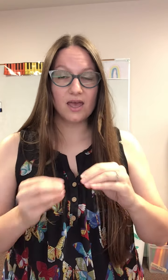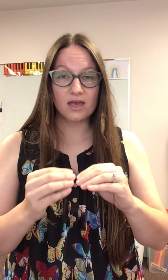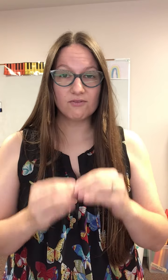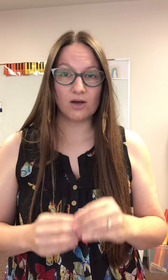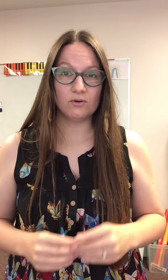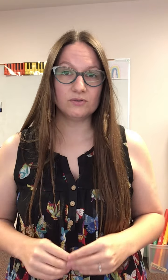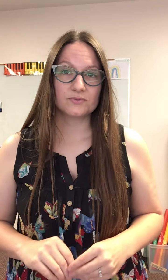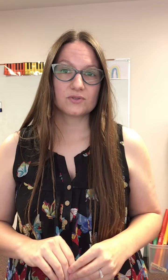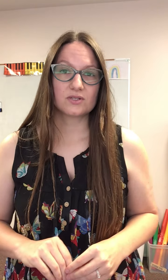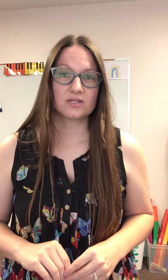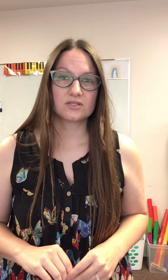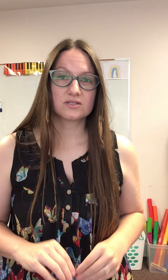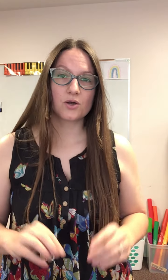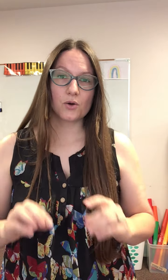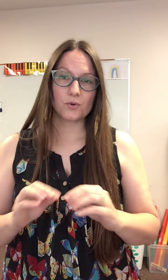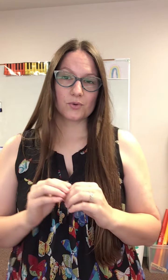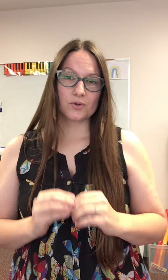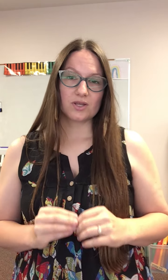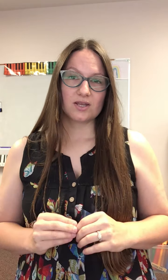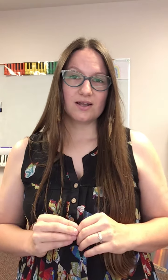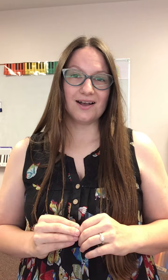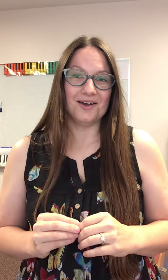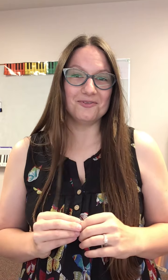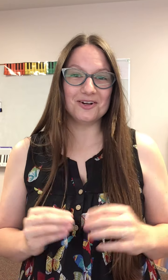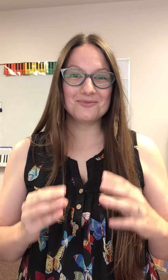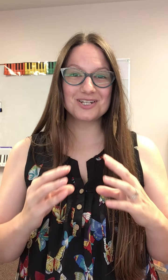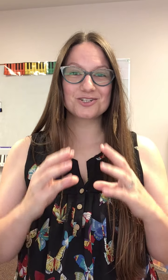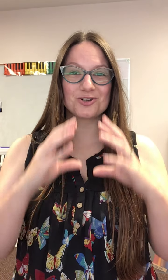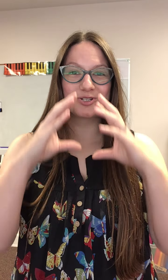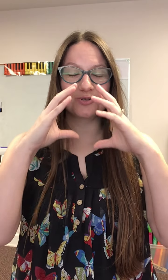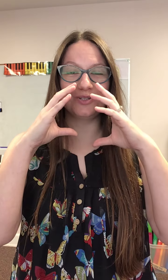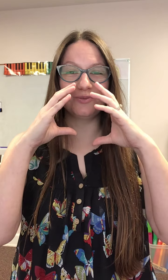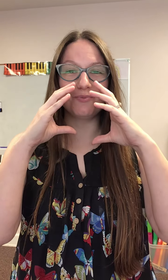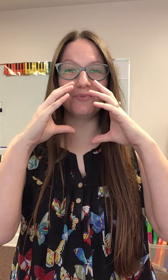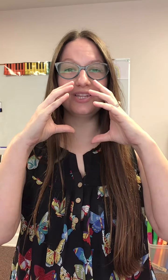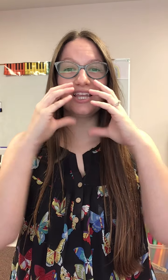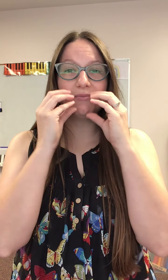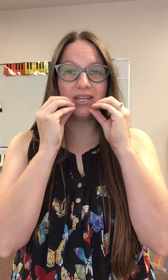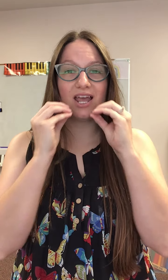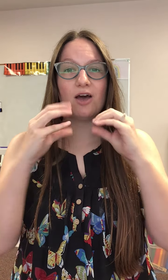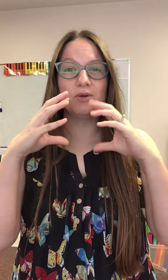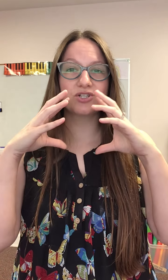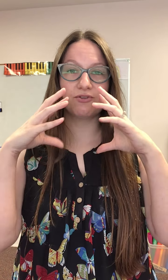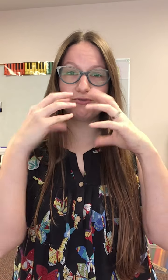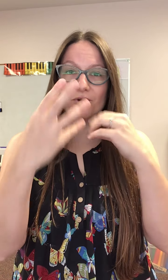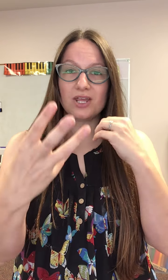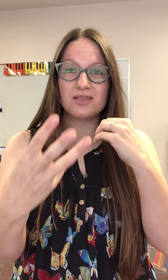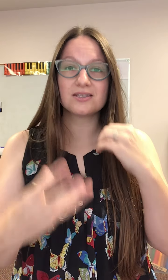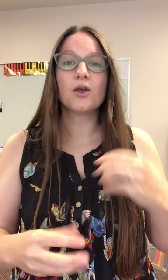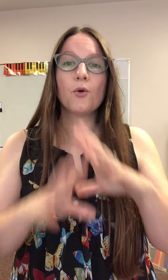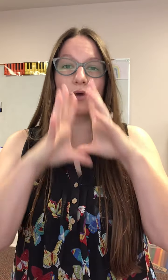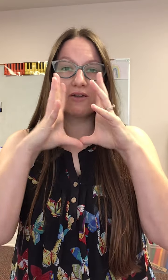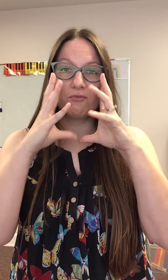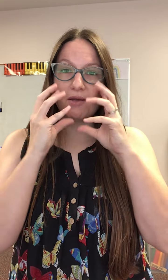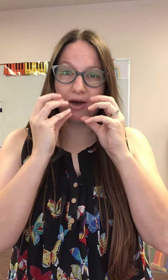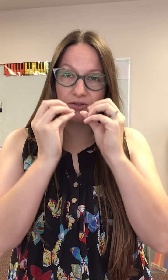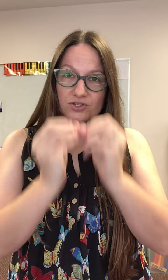eh vowel so I want to make sure to limit how much I phonate whenever my mouth is